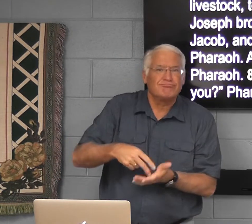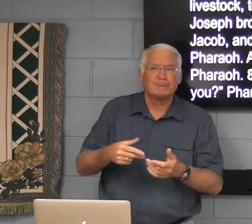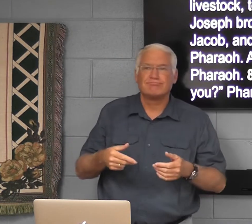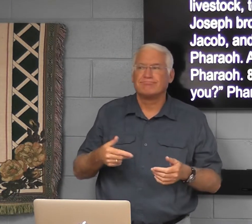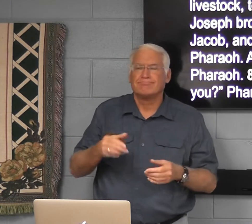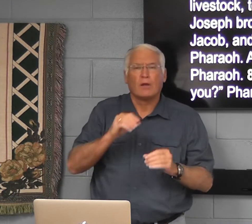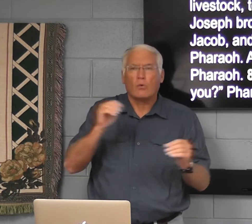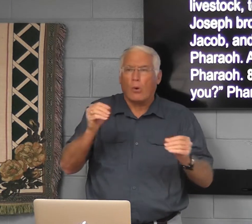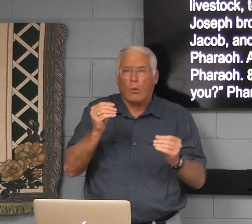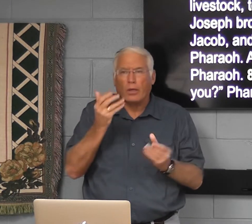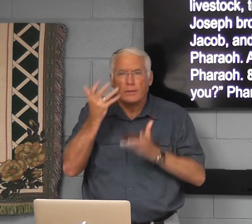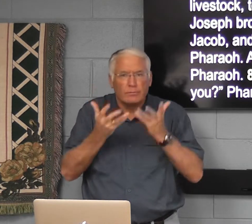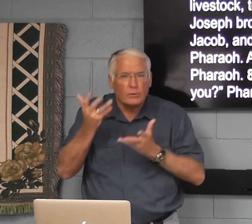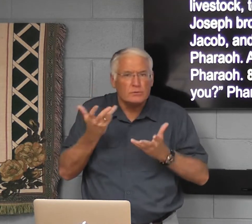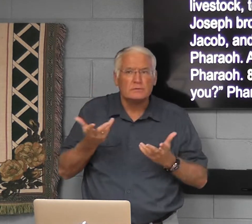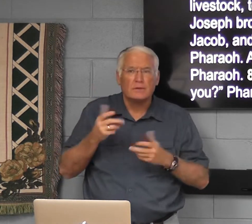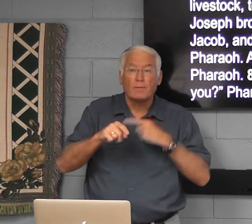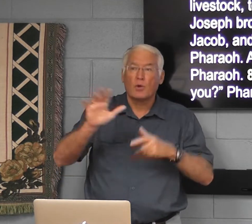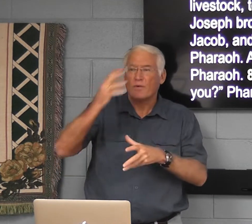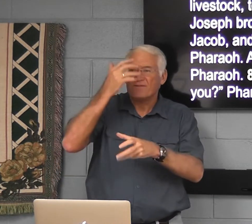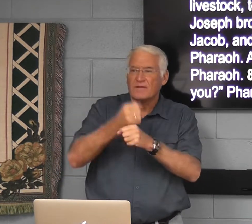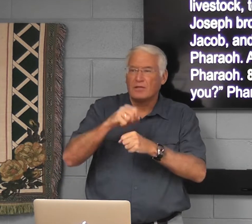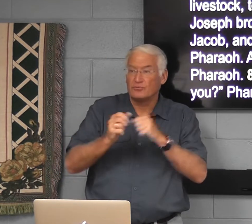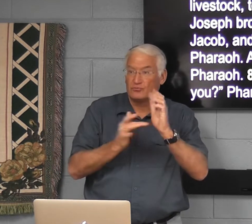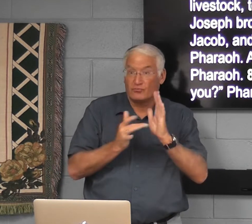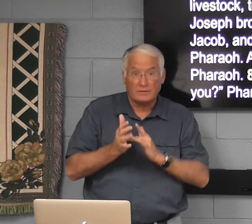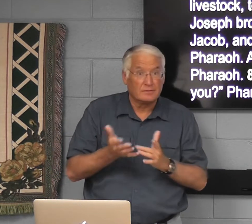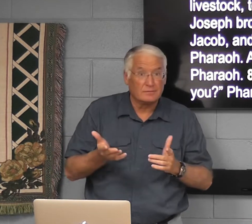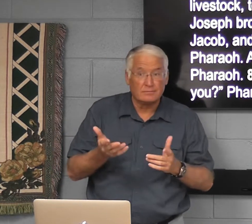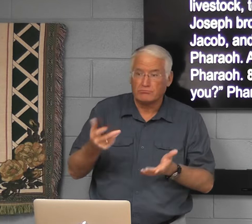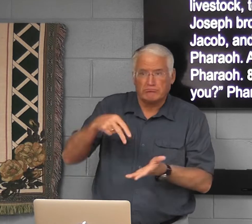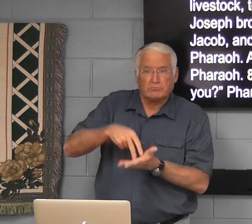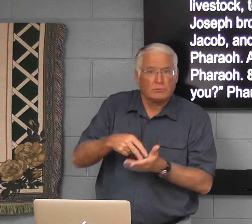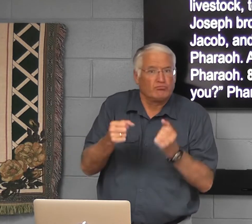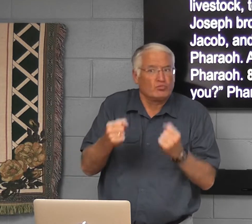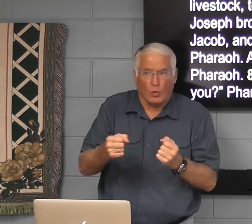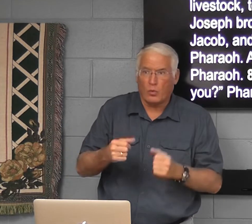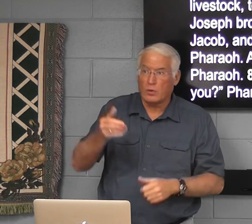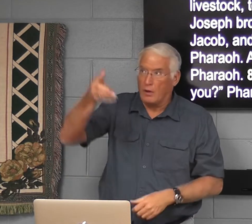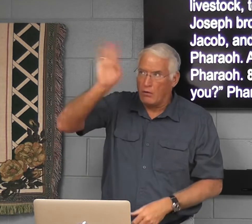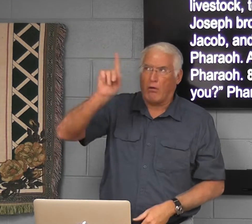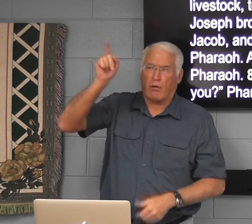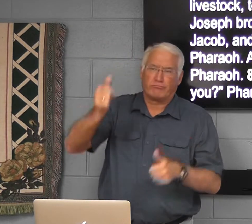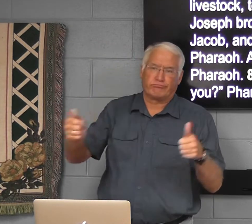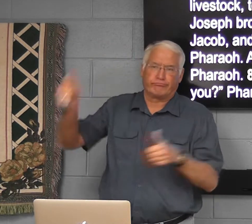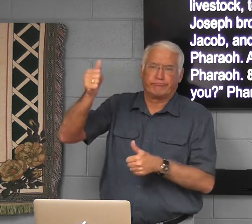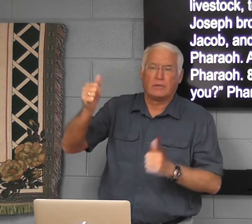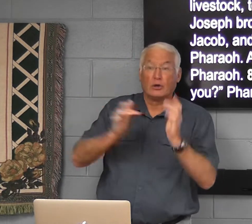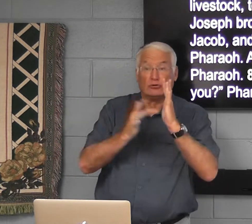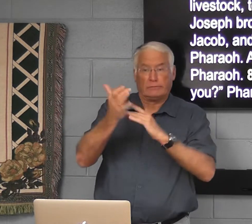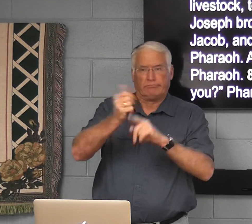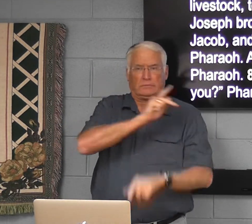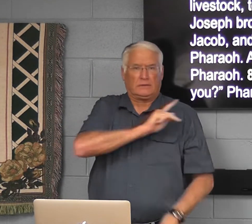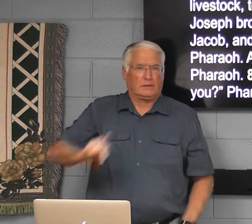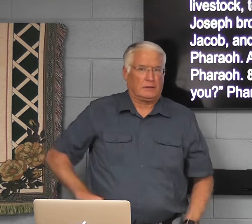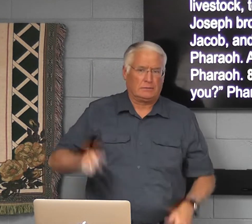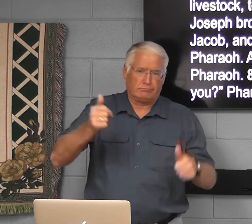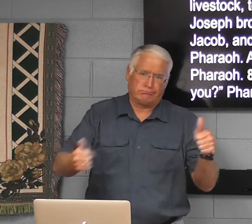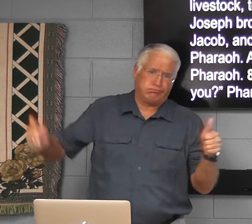stand strong in our faith, not embarrassed of our faith in Jesus. Because God is supreme,